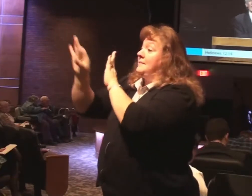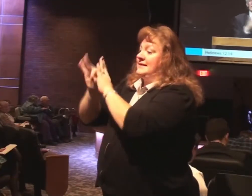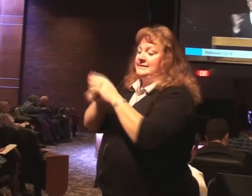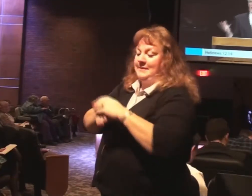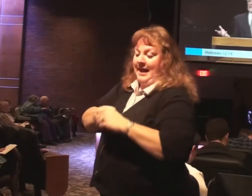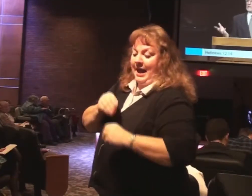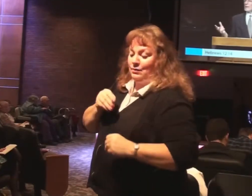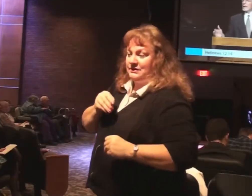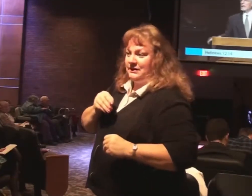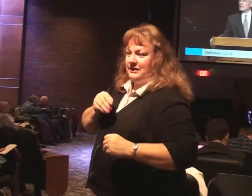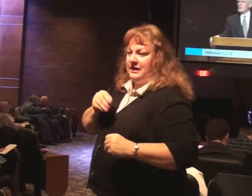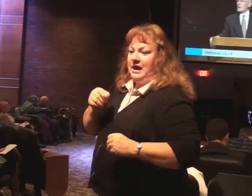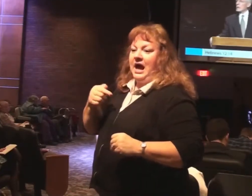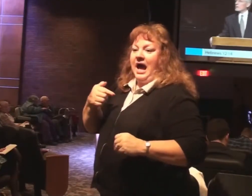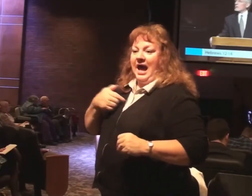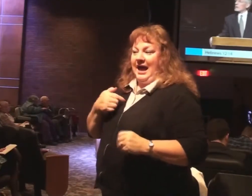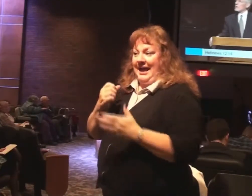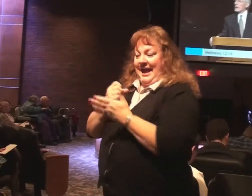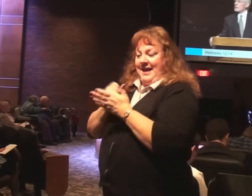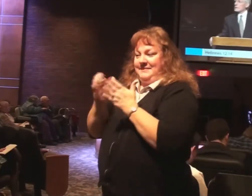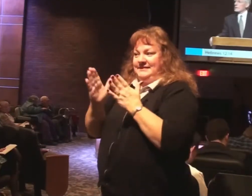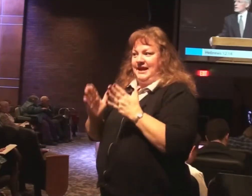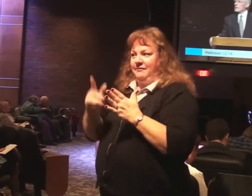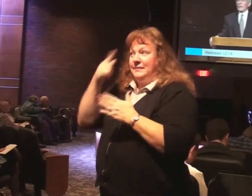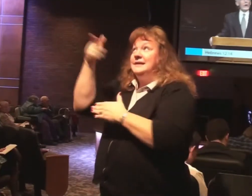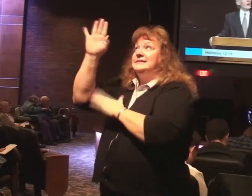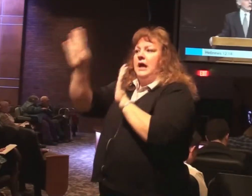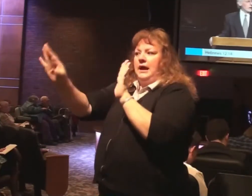are a saint because you are one set apart. You are holy.